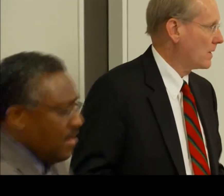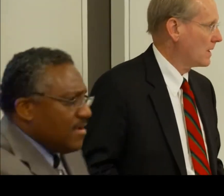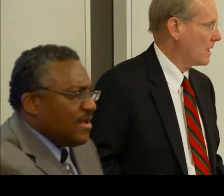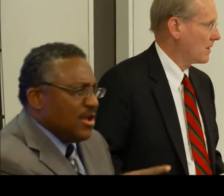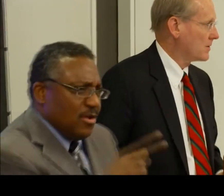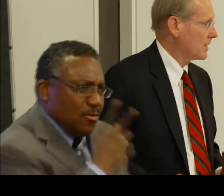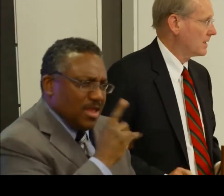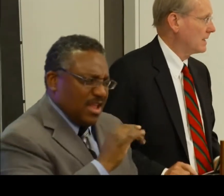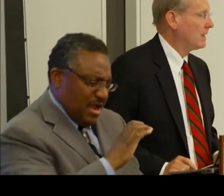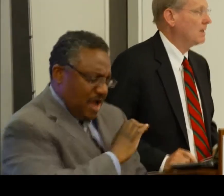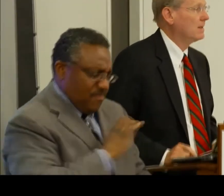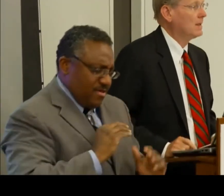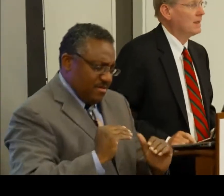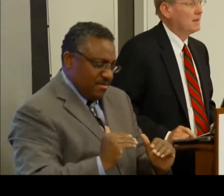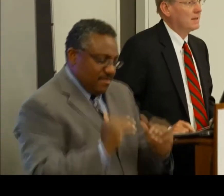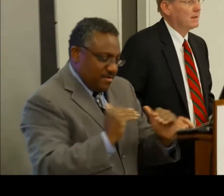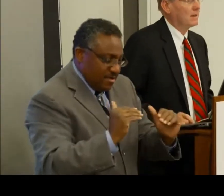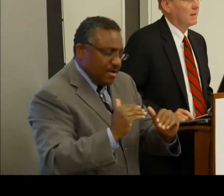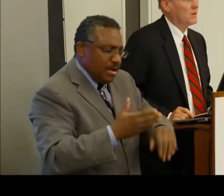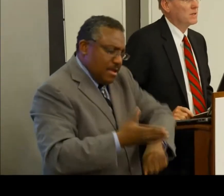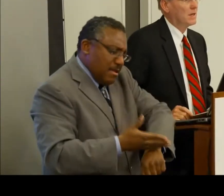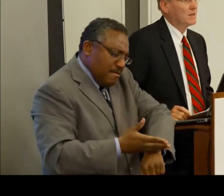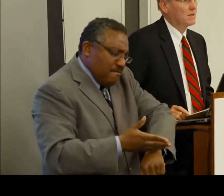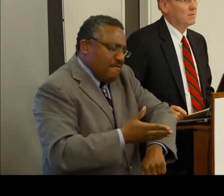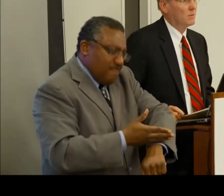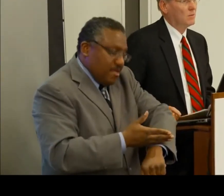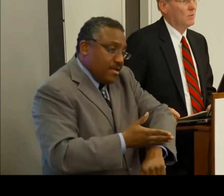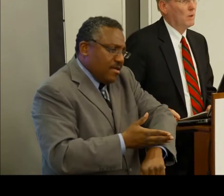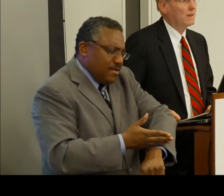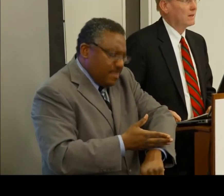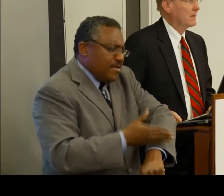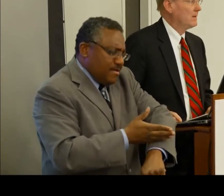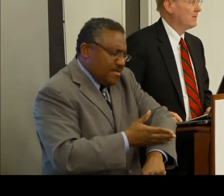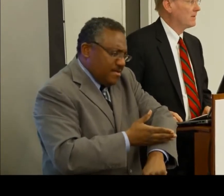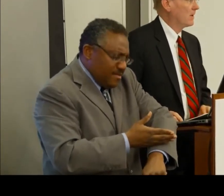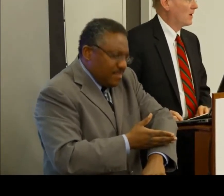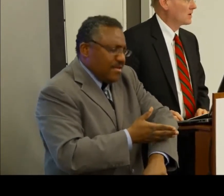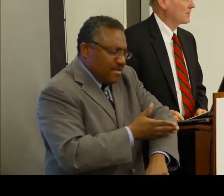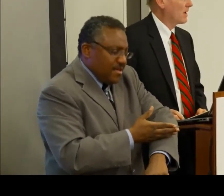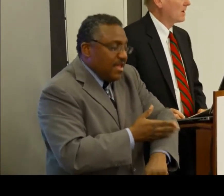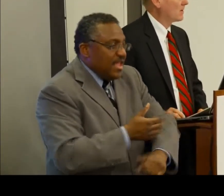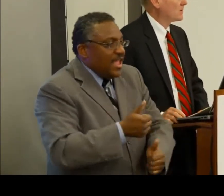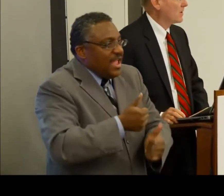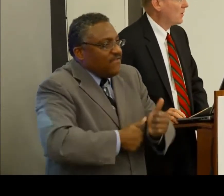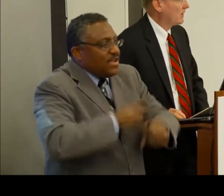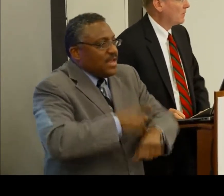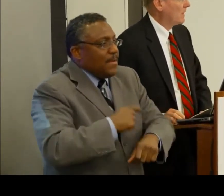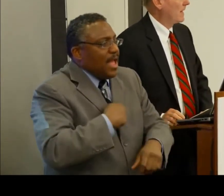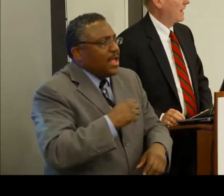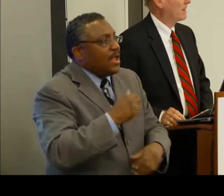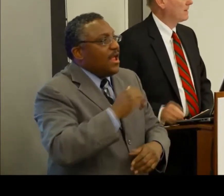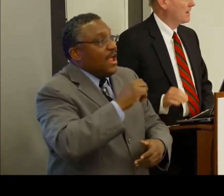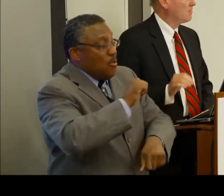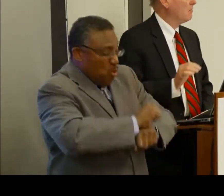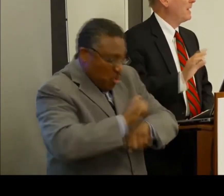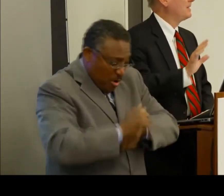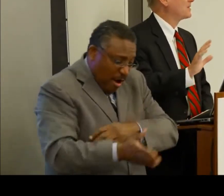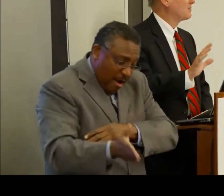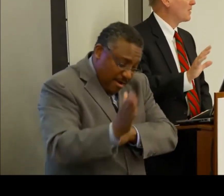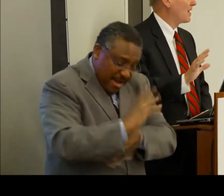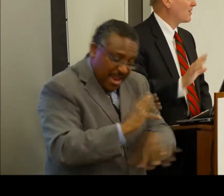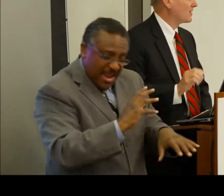ball forward in Congress and indeed those days that we could leave the halls of Congress knowing that we had